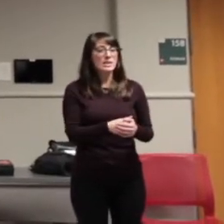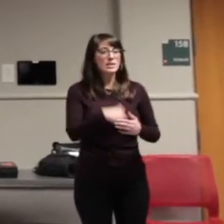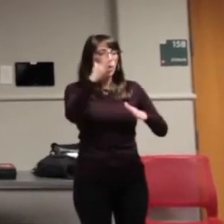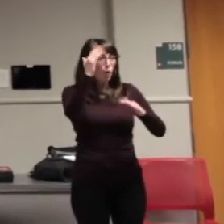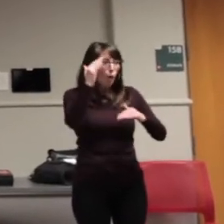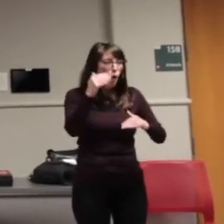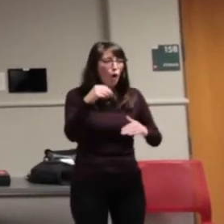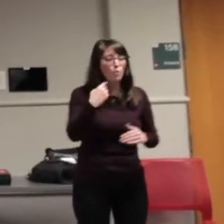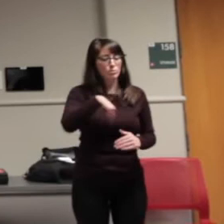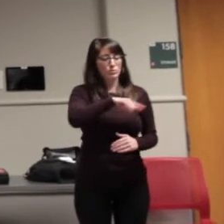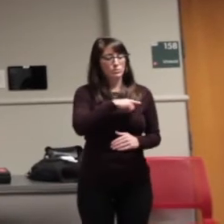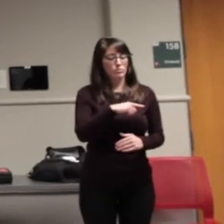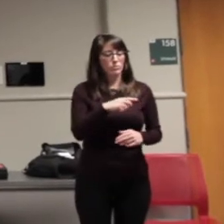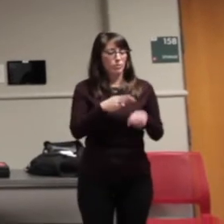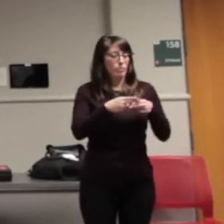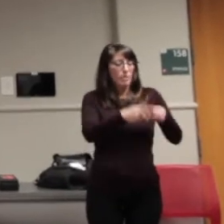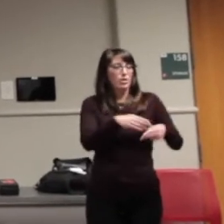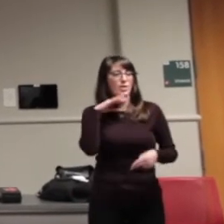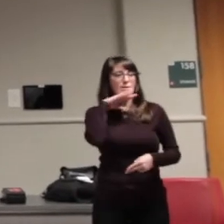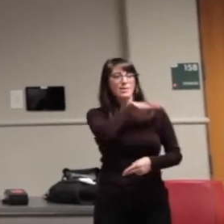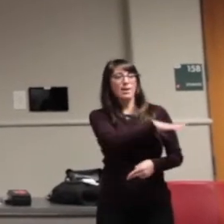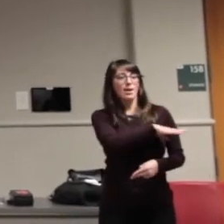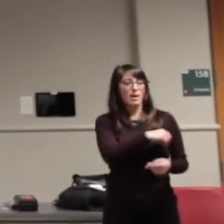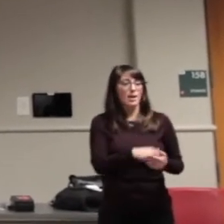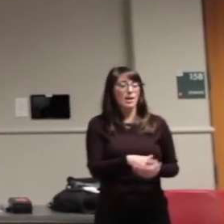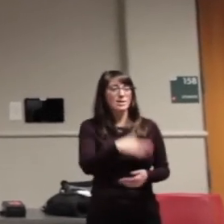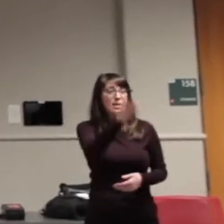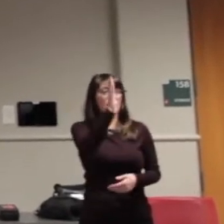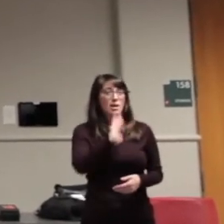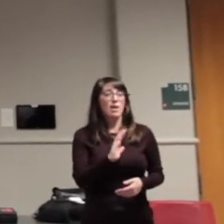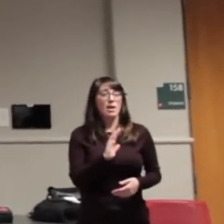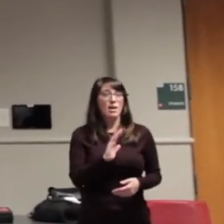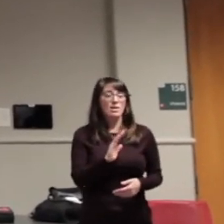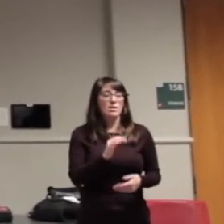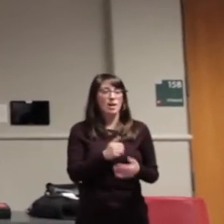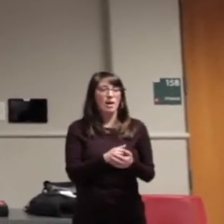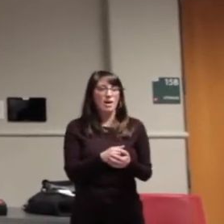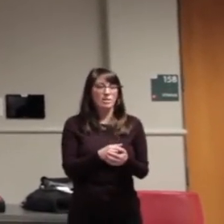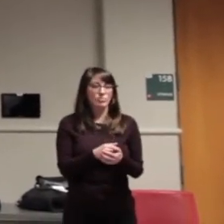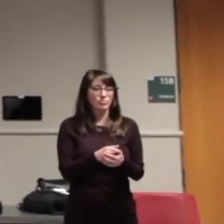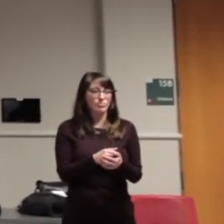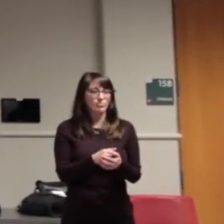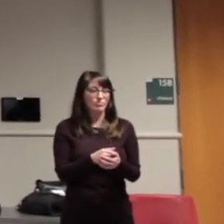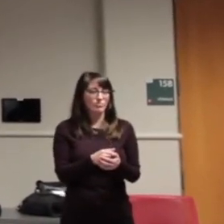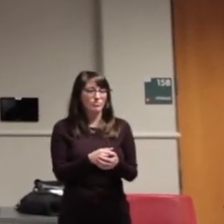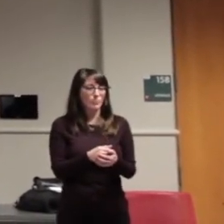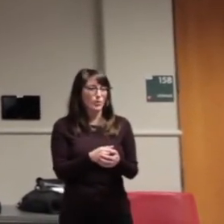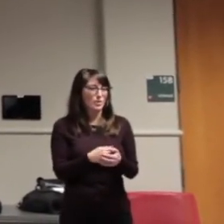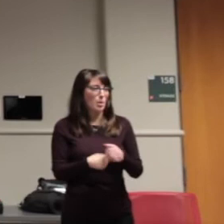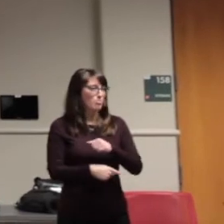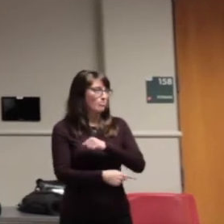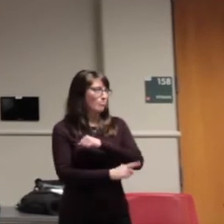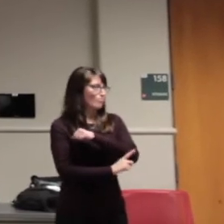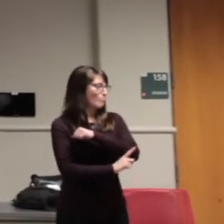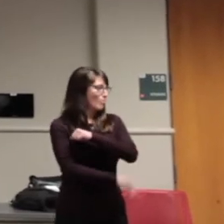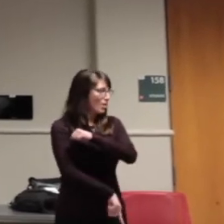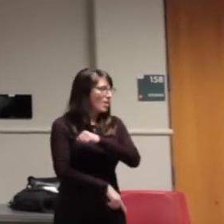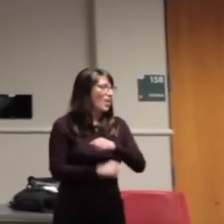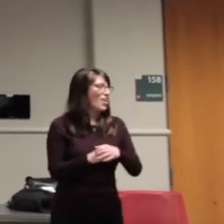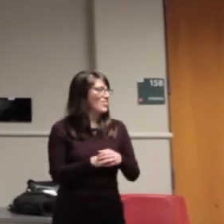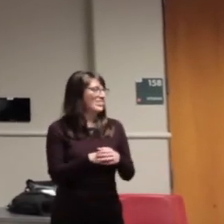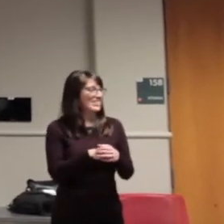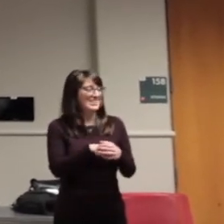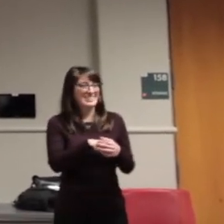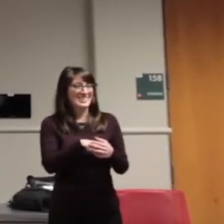lies. Praise God, unshielding Africa in poverty so magic and life can still have claimed reality.